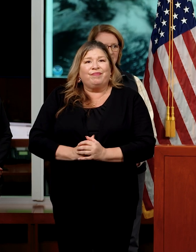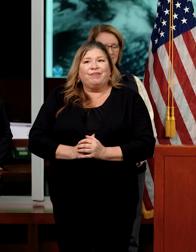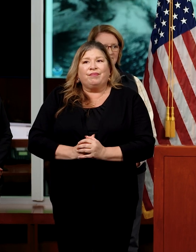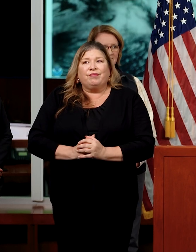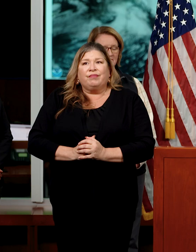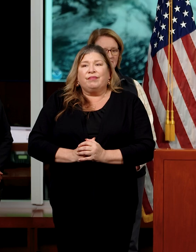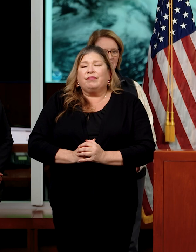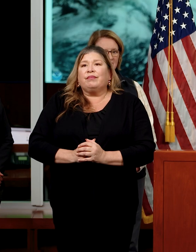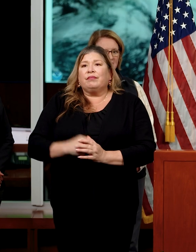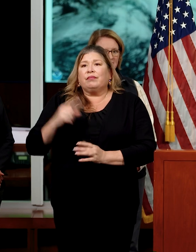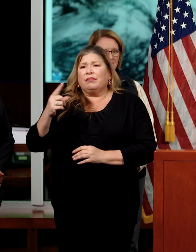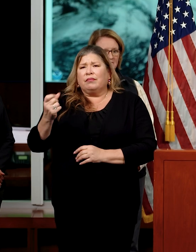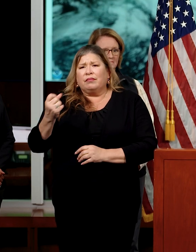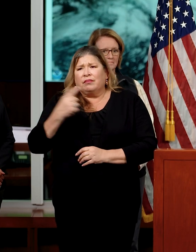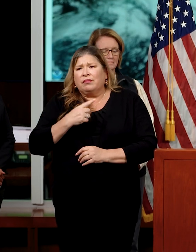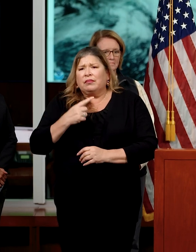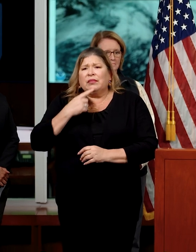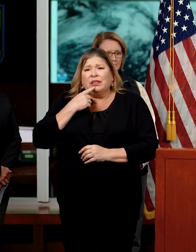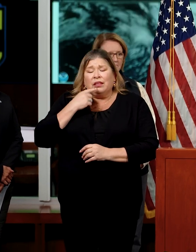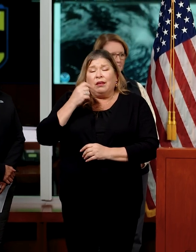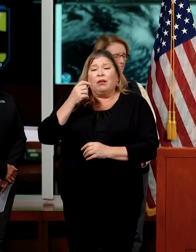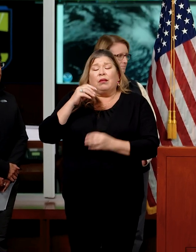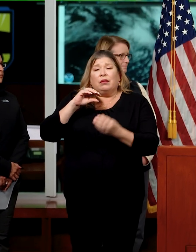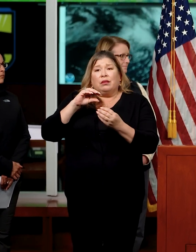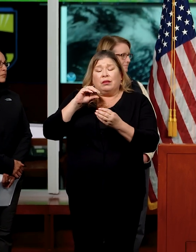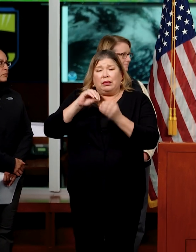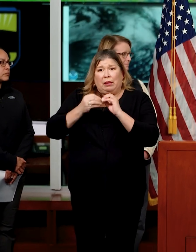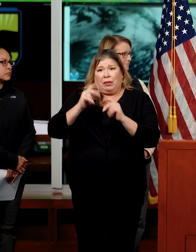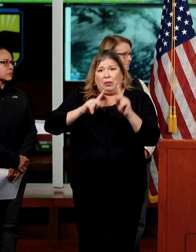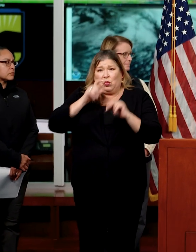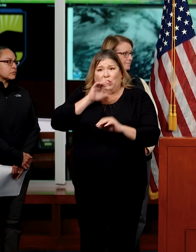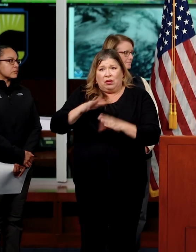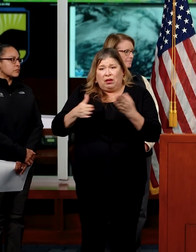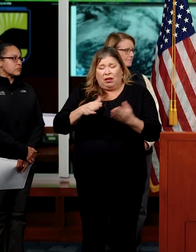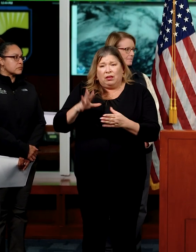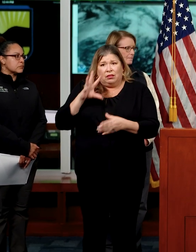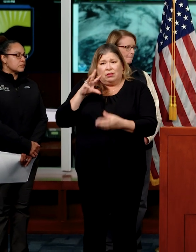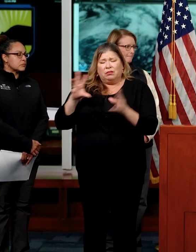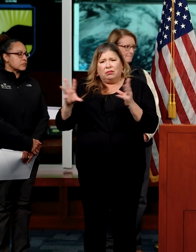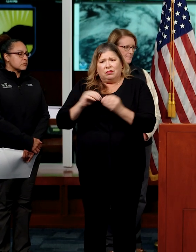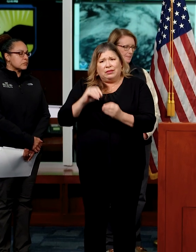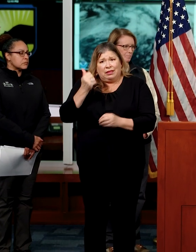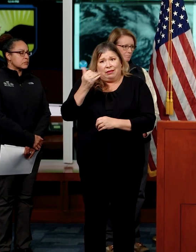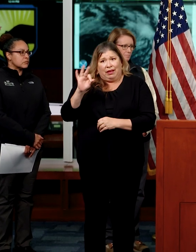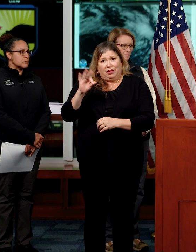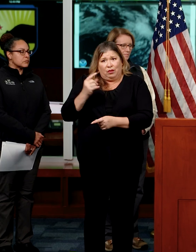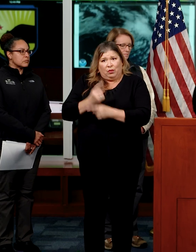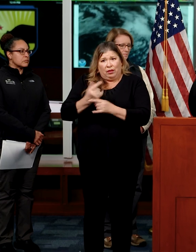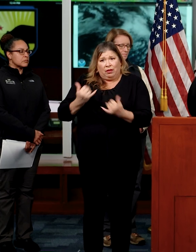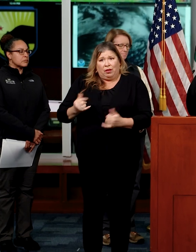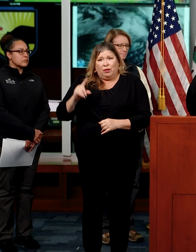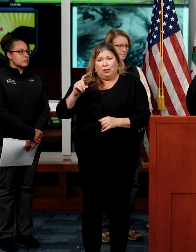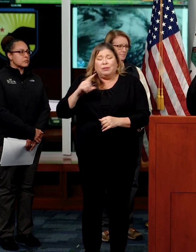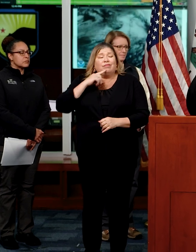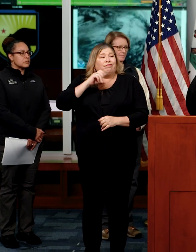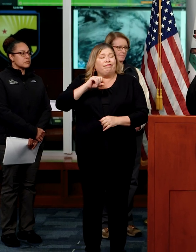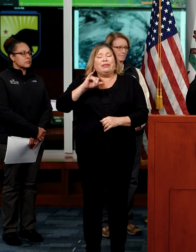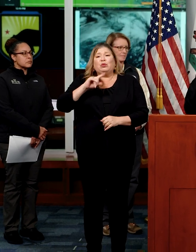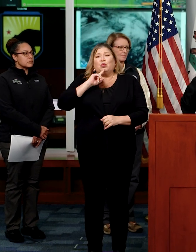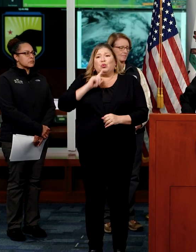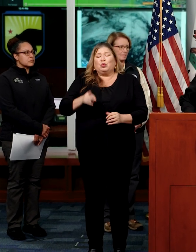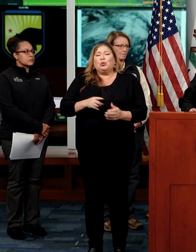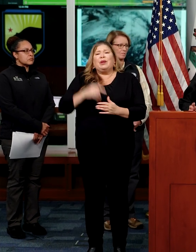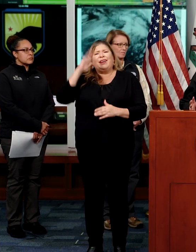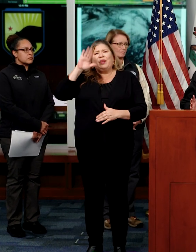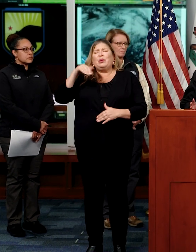And just confirming that 19 is the death toll right now? Yes. That's true. Let me just, I